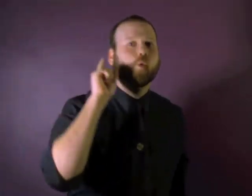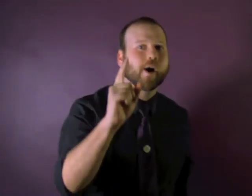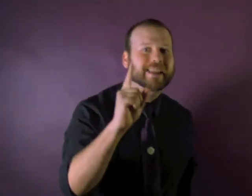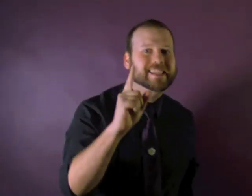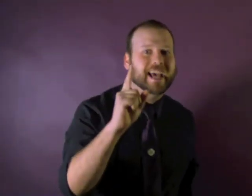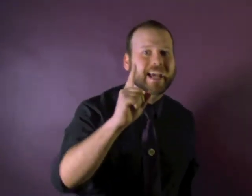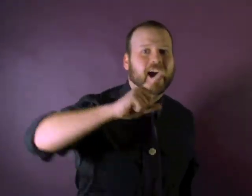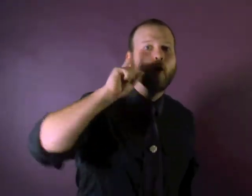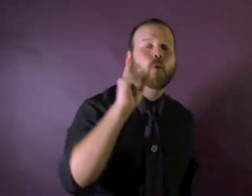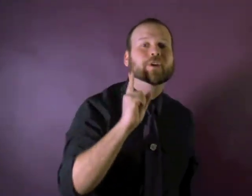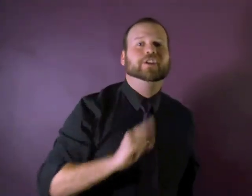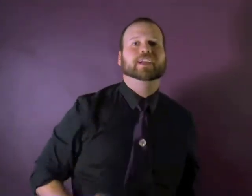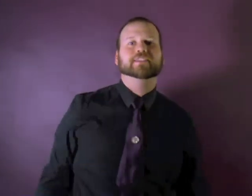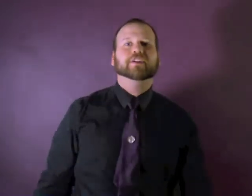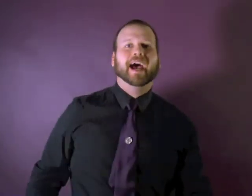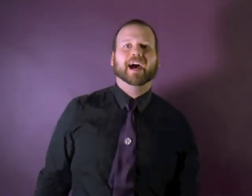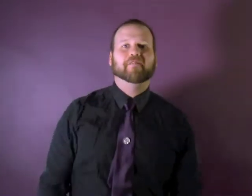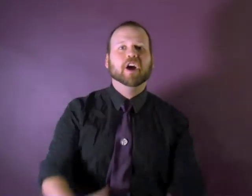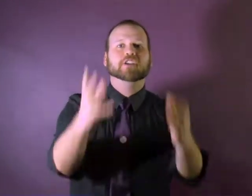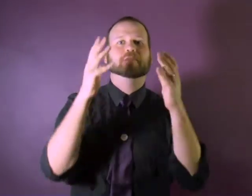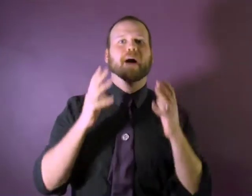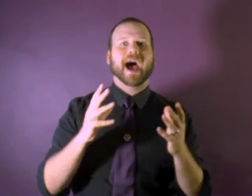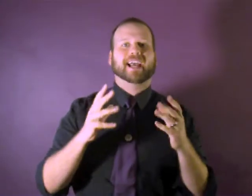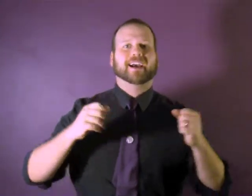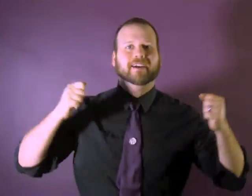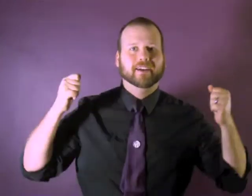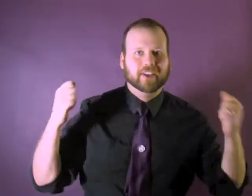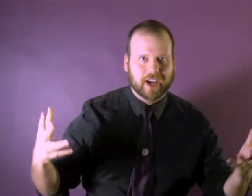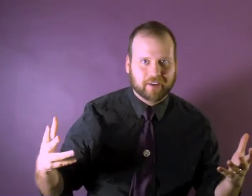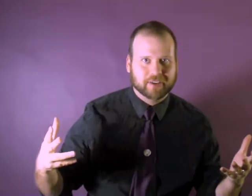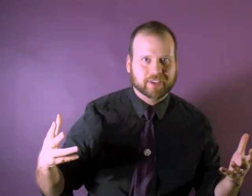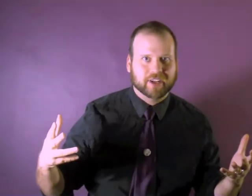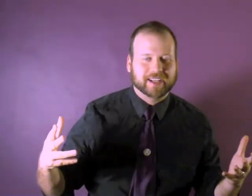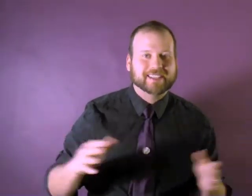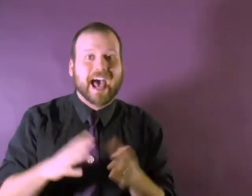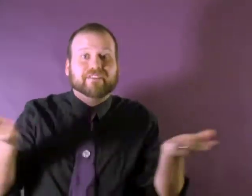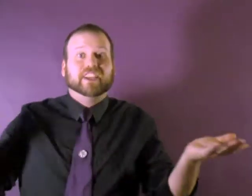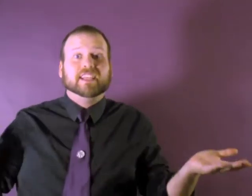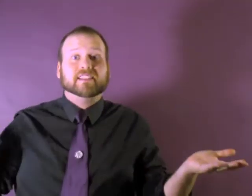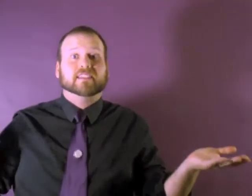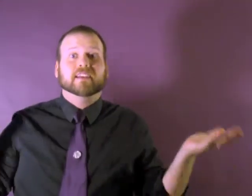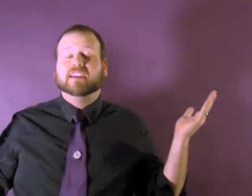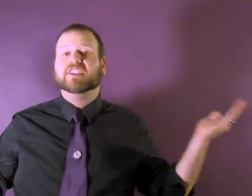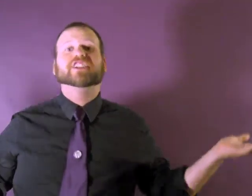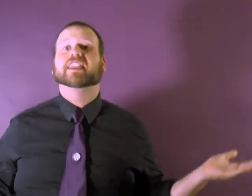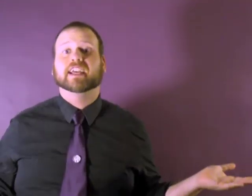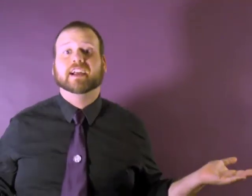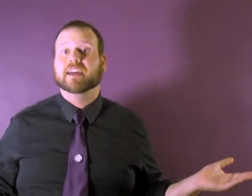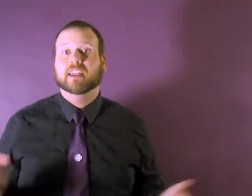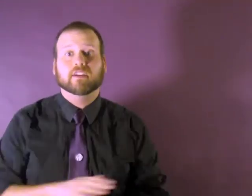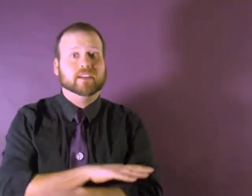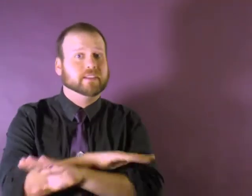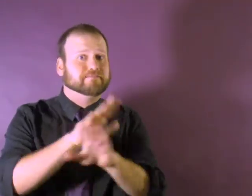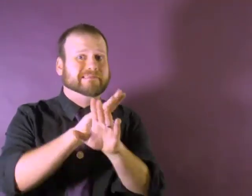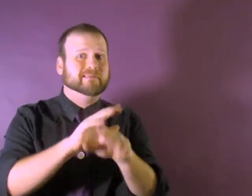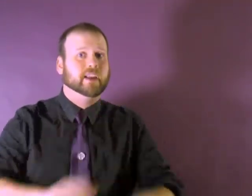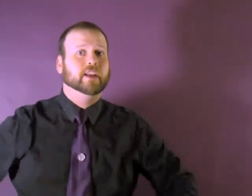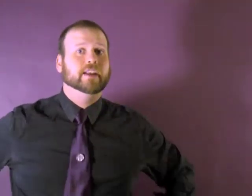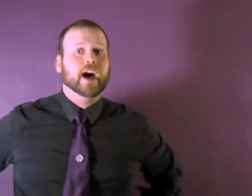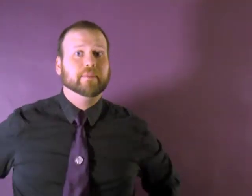one day, one chance you have to back the cockroach strikes. After this, there's nothing. There is not